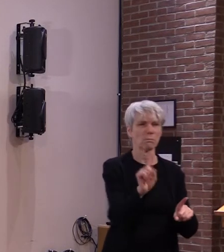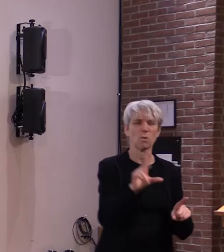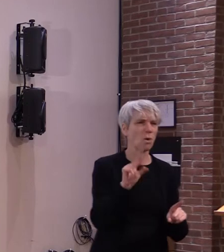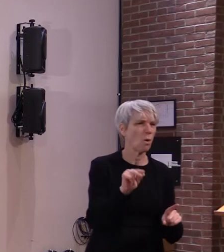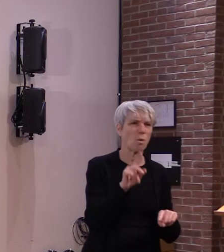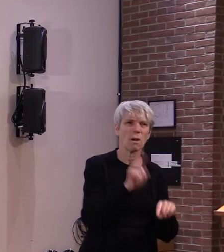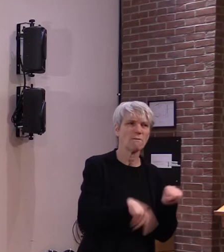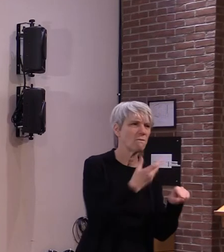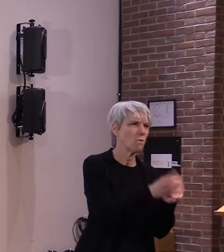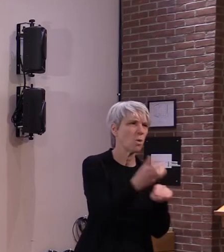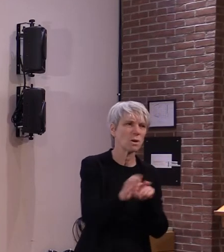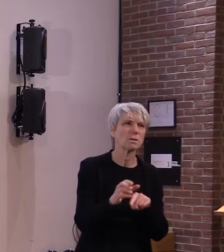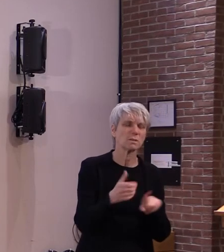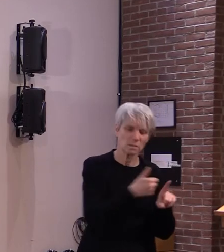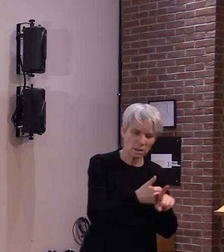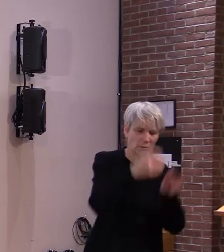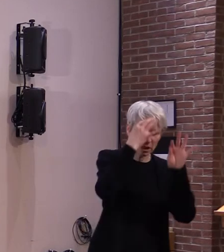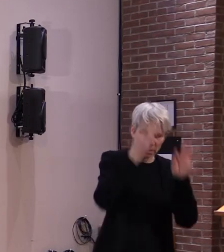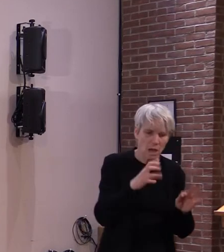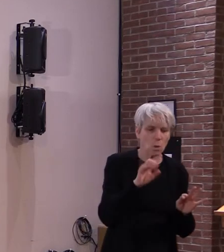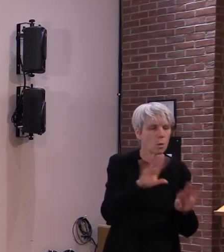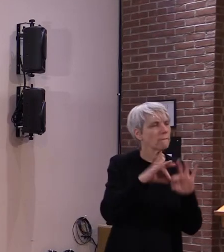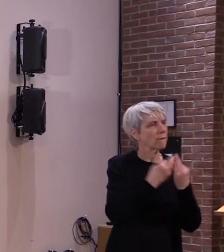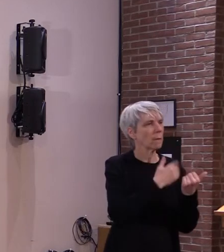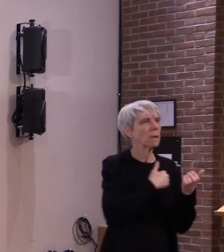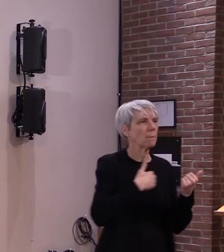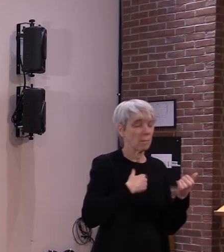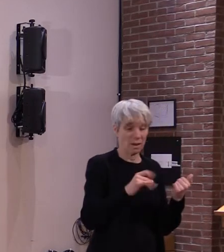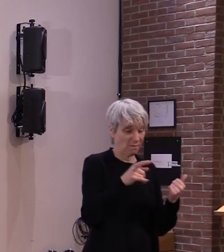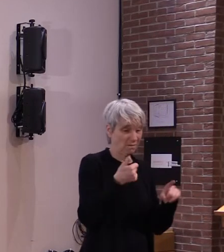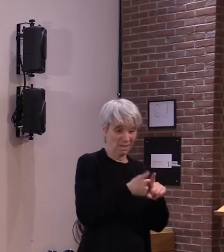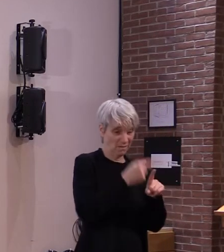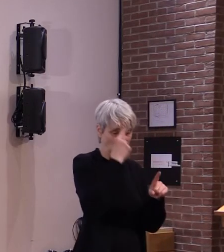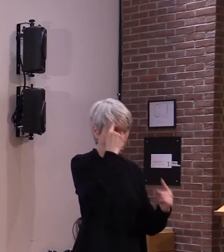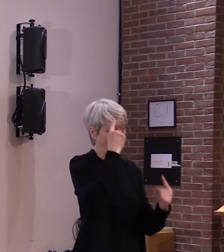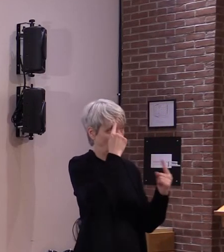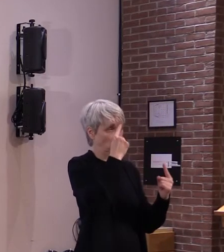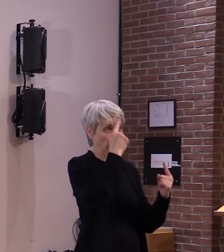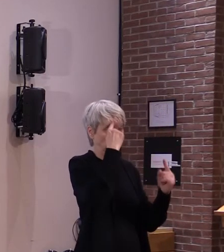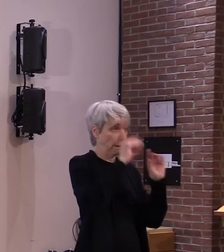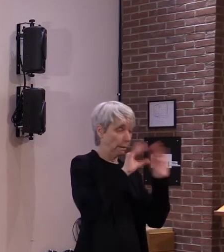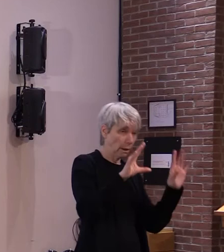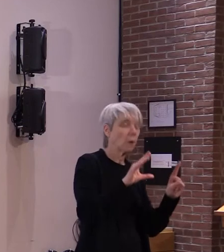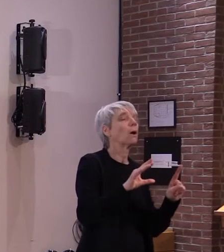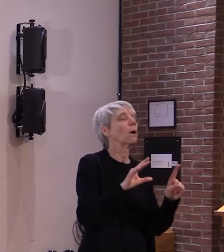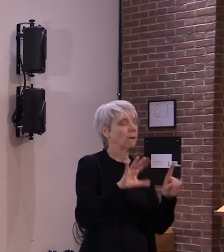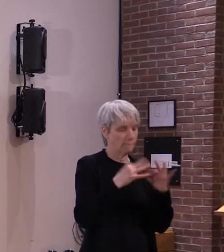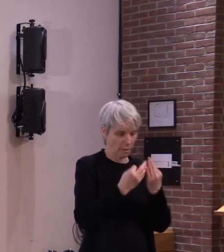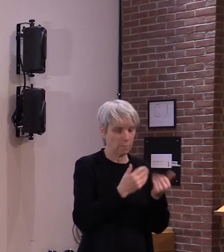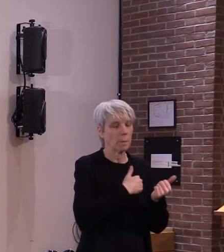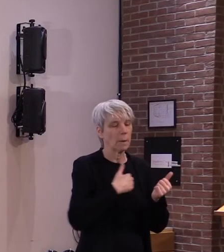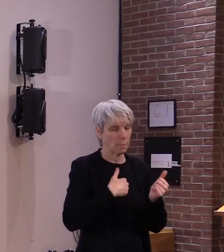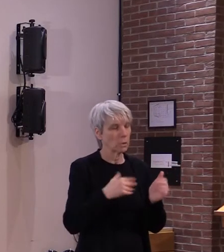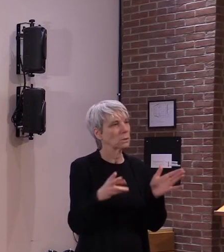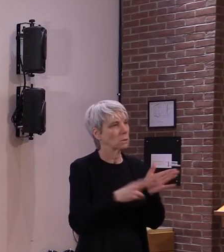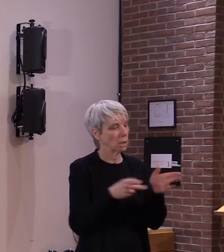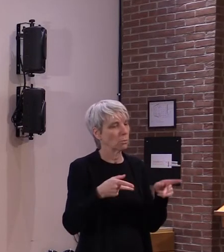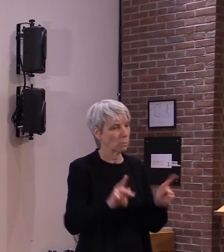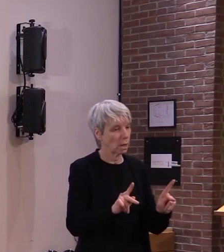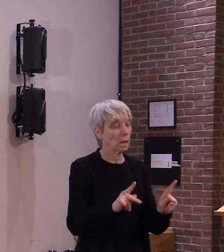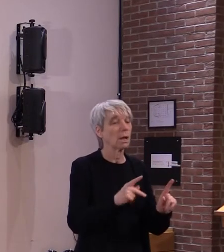important and the facility wouldn't force anybody uh to get it without seeking uh counsel from